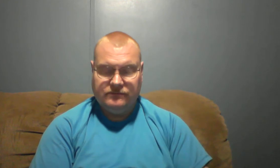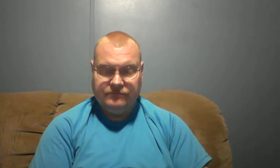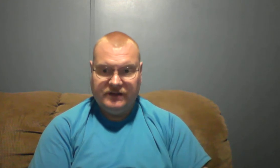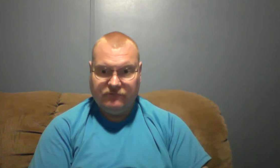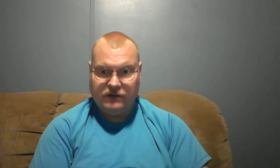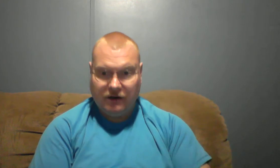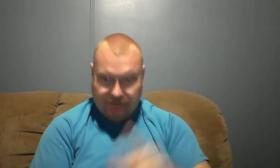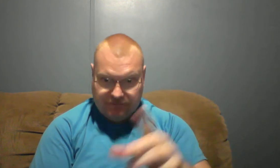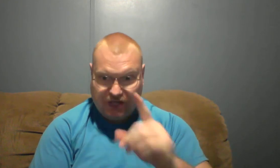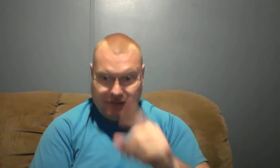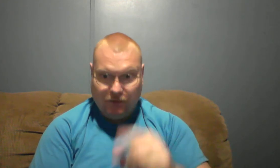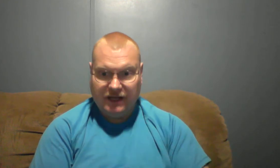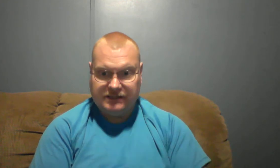If we are, shame on us.